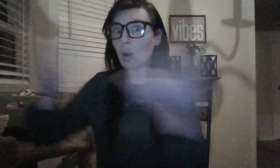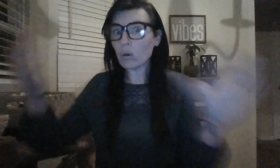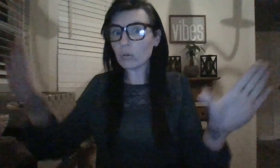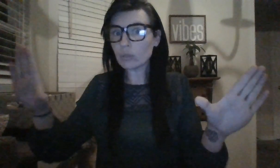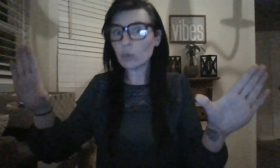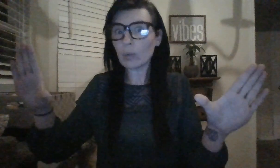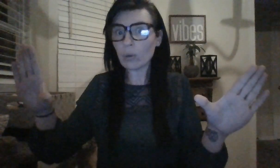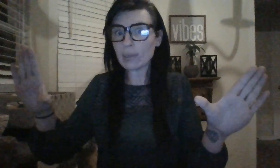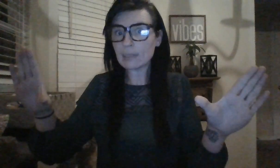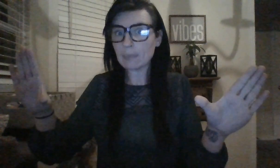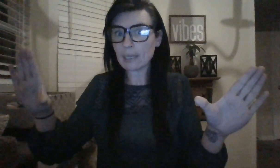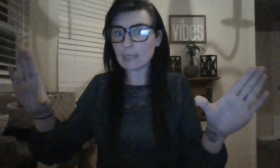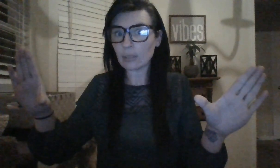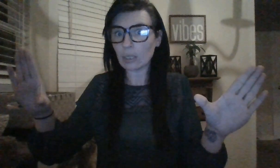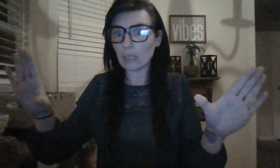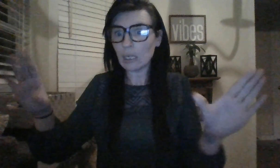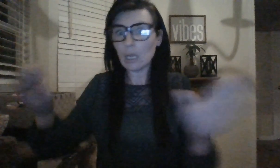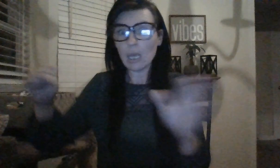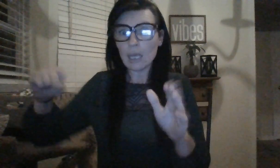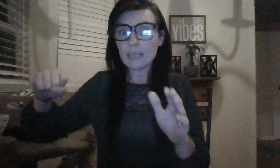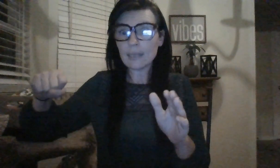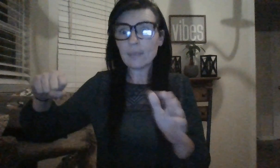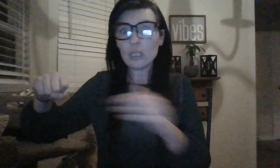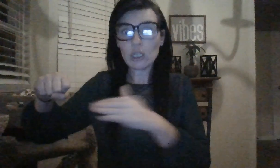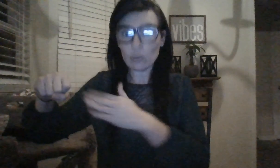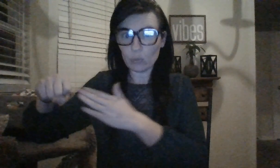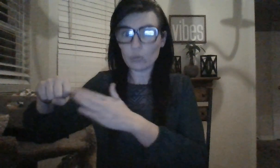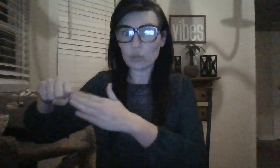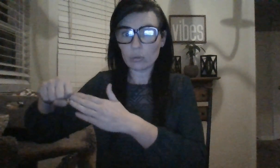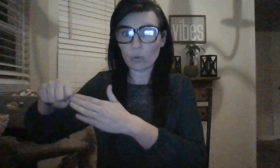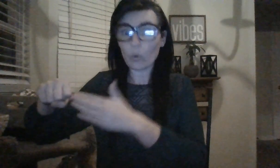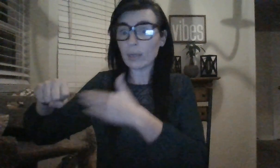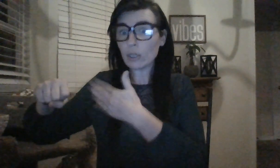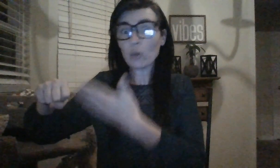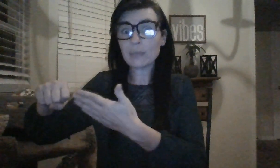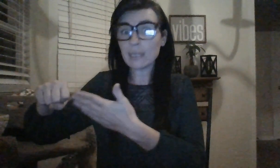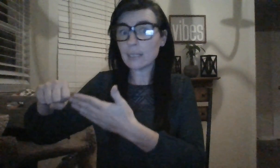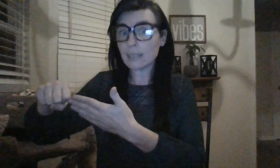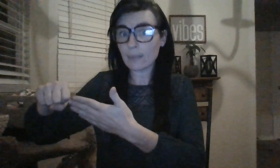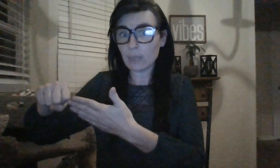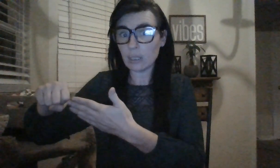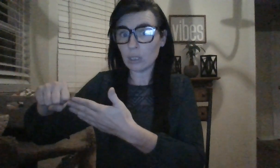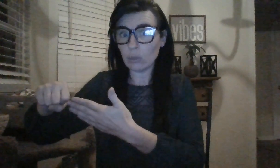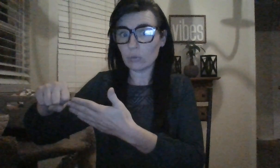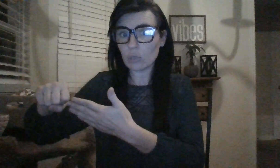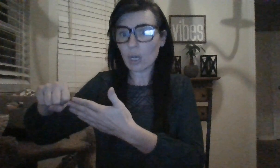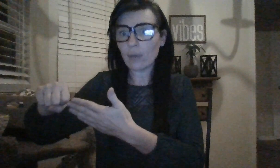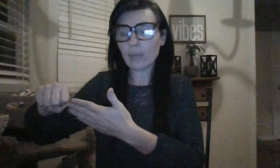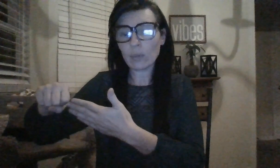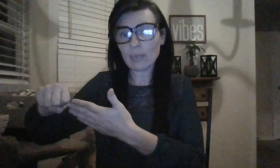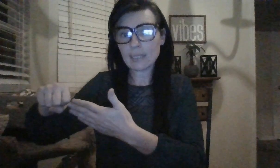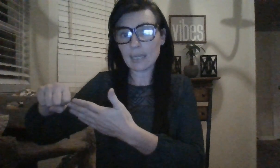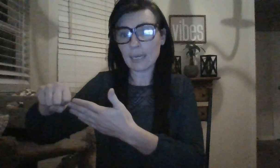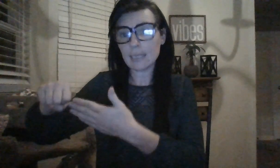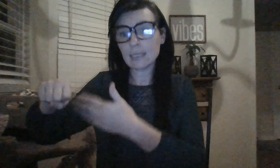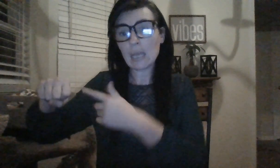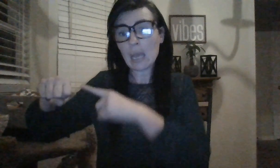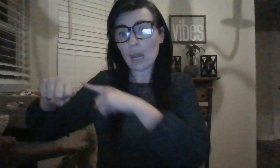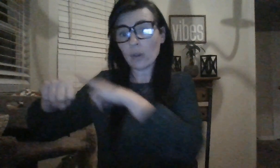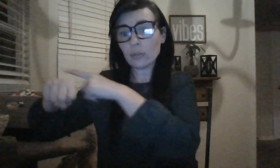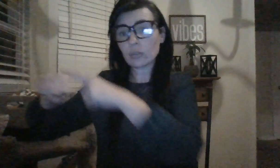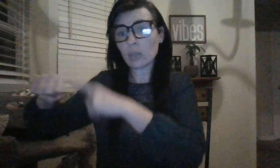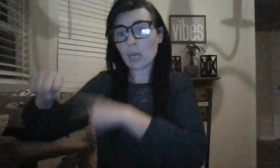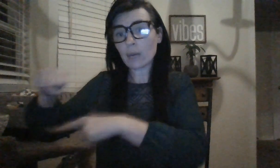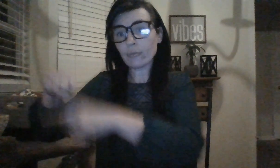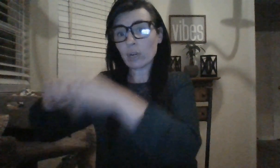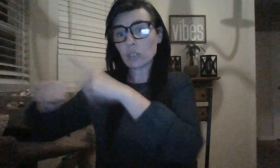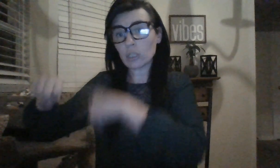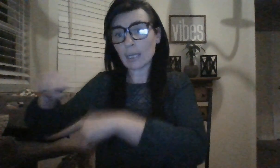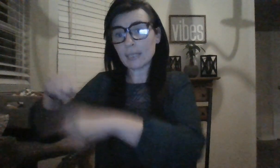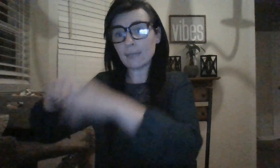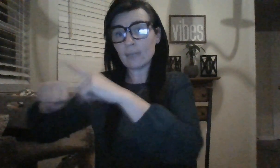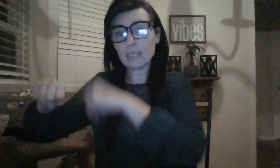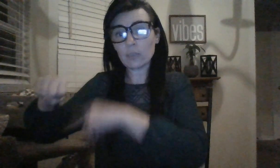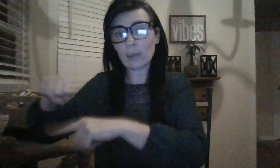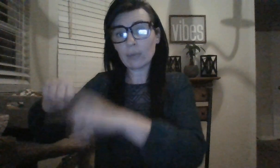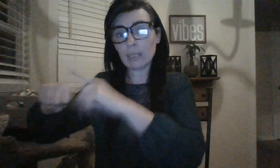burn to a crisp, basically. Something huge. Or it turns into something huge. However, that resonates. I heard there's a lot of fraudulent activity surrounding